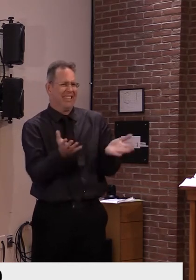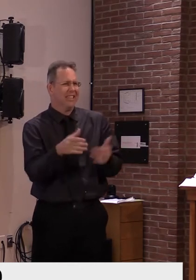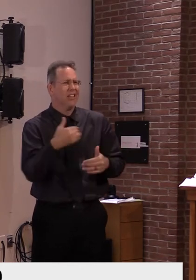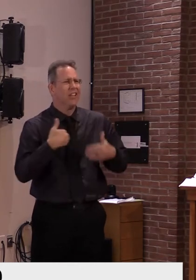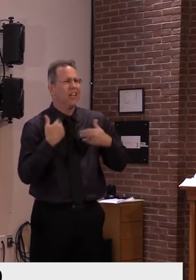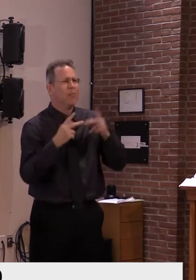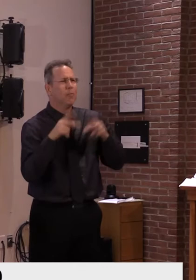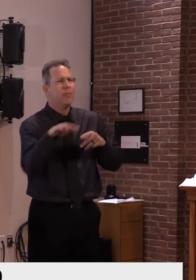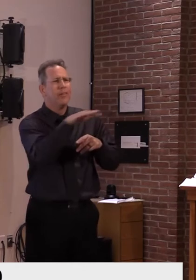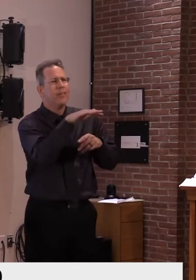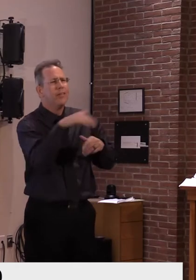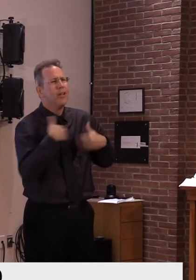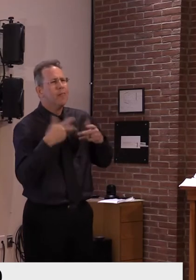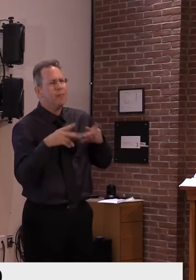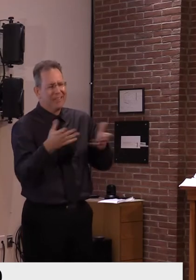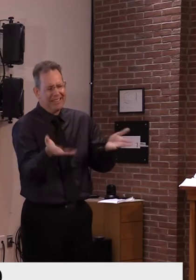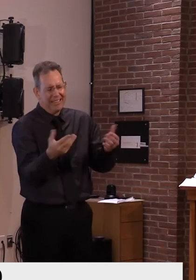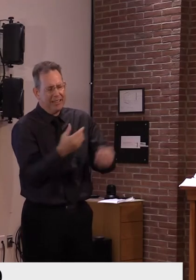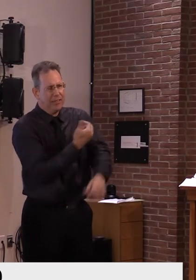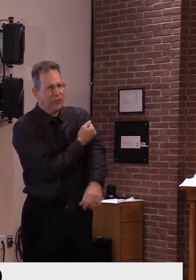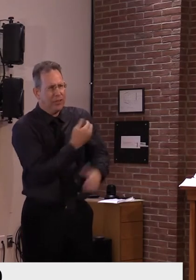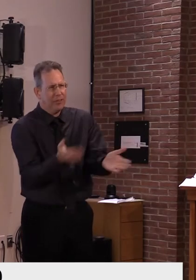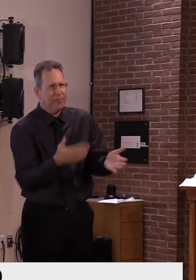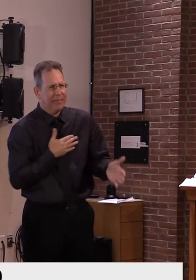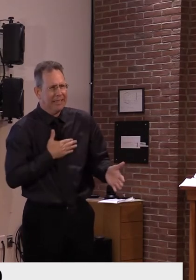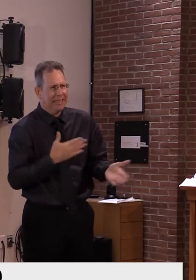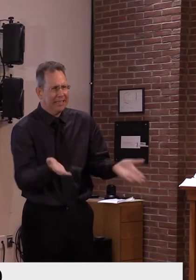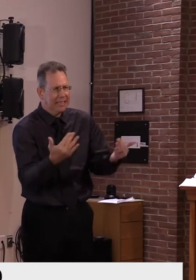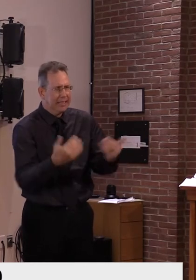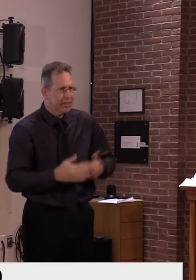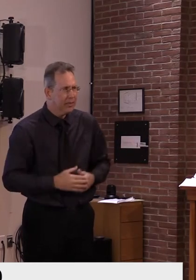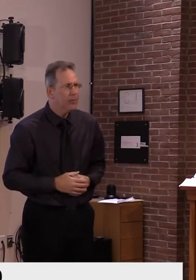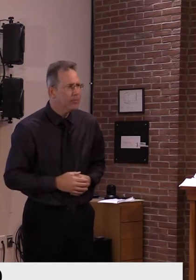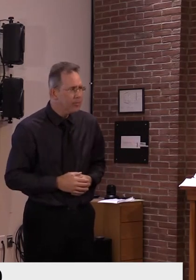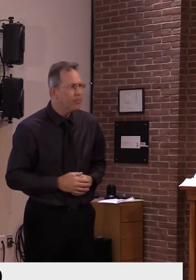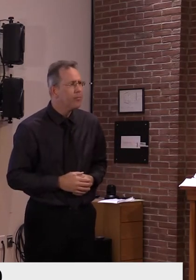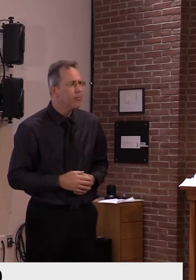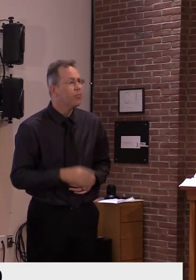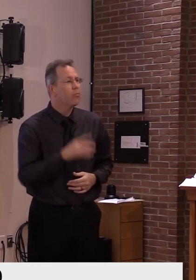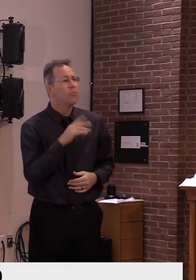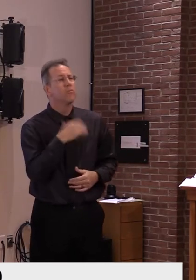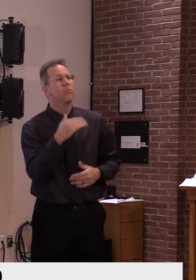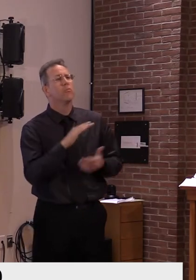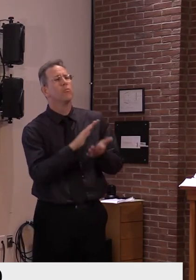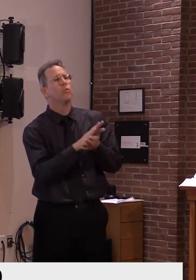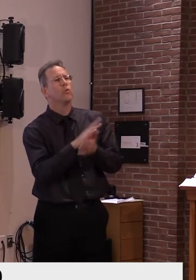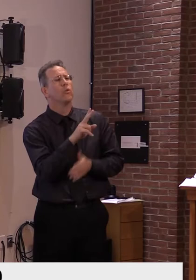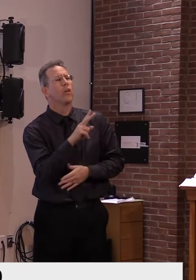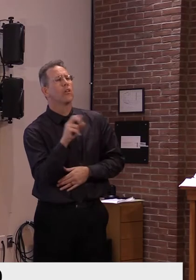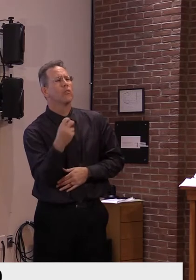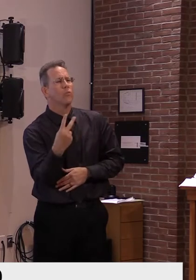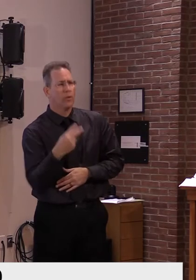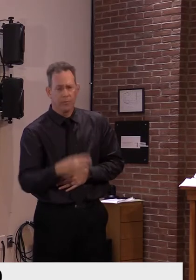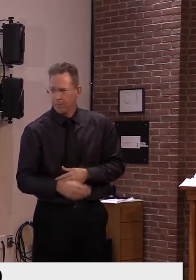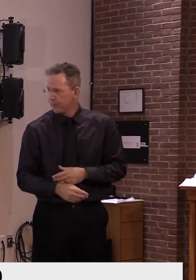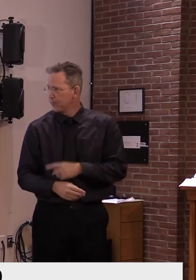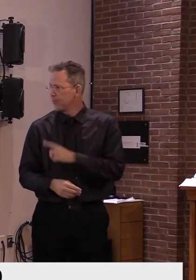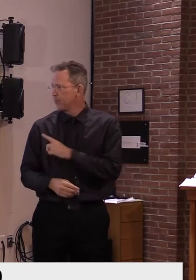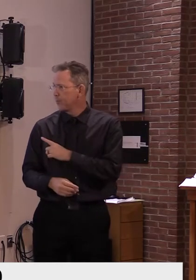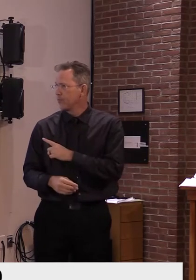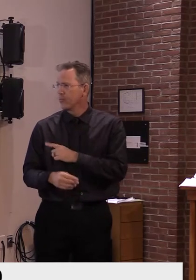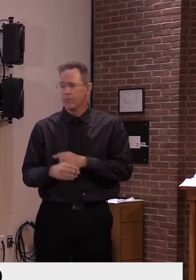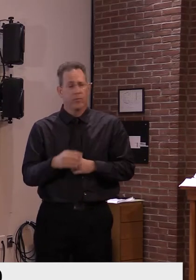the education update, we see that Vermont has 25 cases reported this morning in schools in 19 different schools.